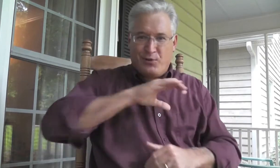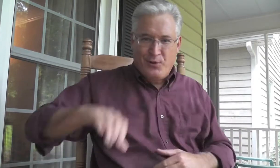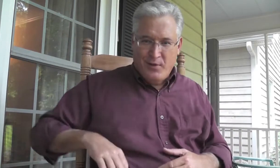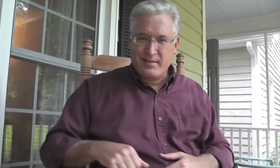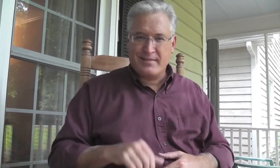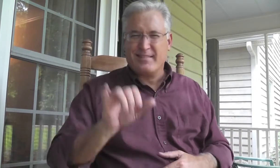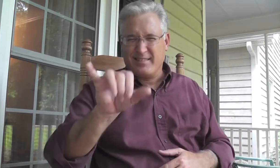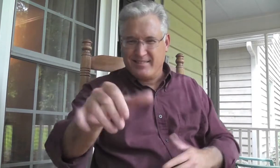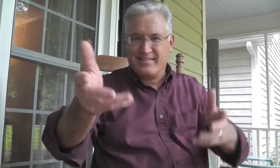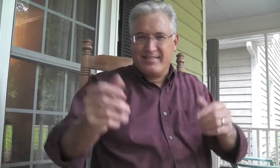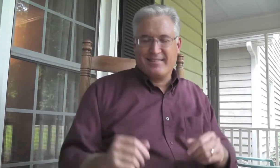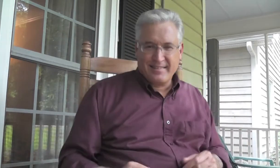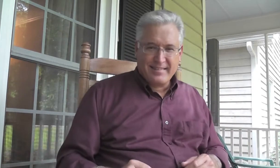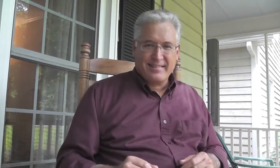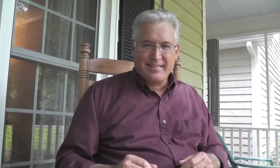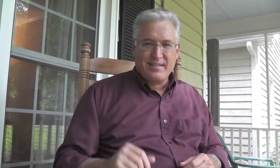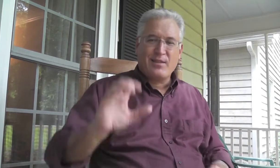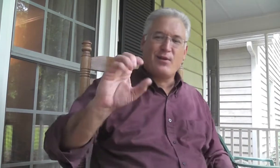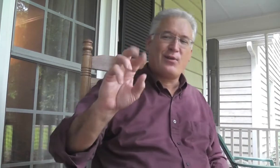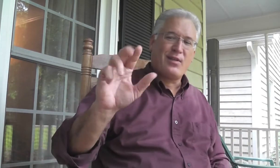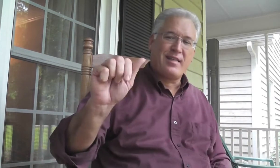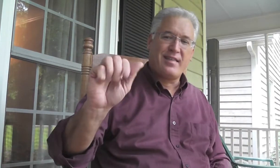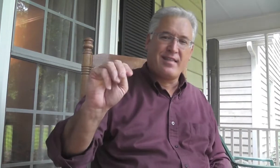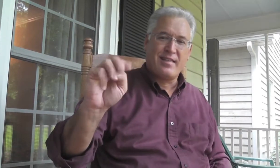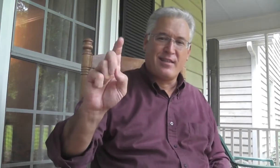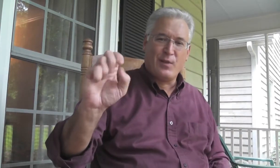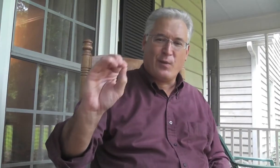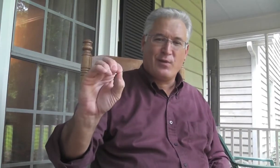We have become like Christ. Quorum Dio.